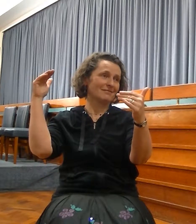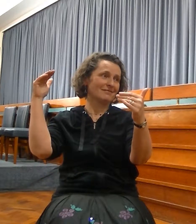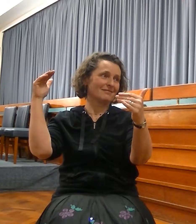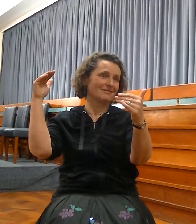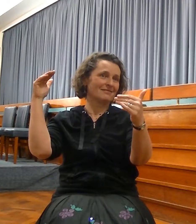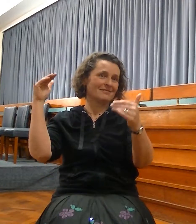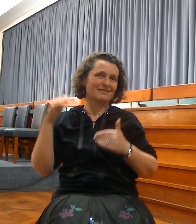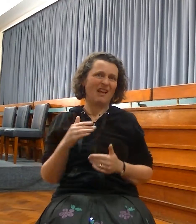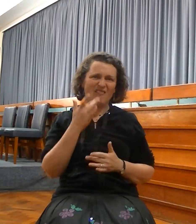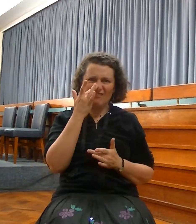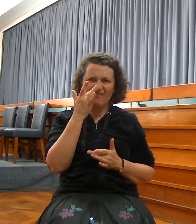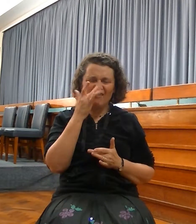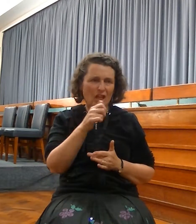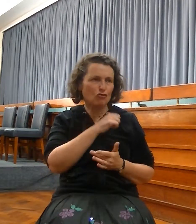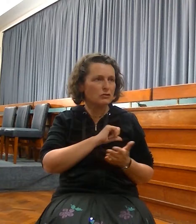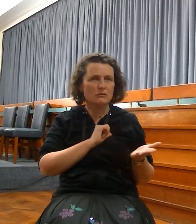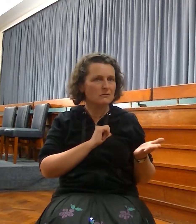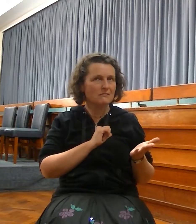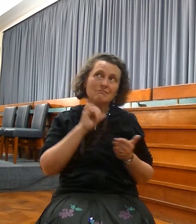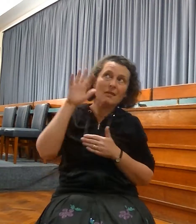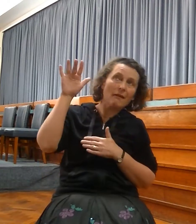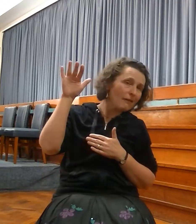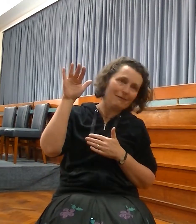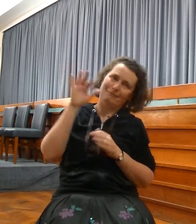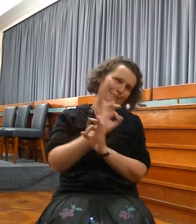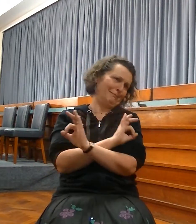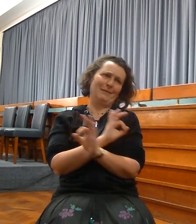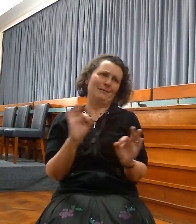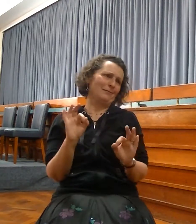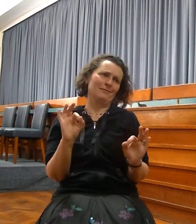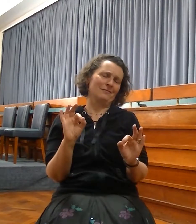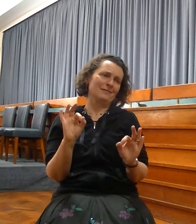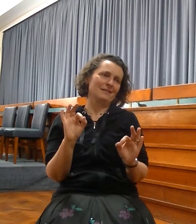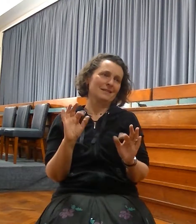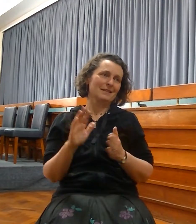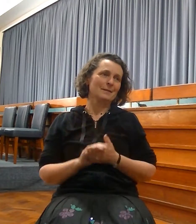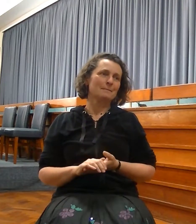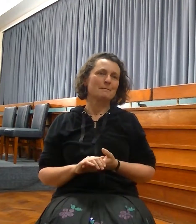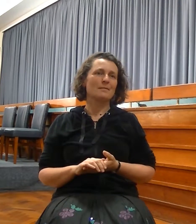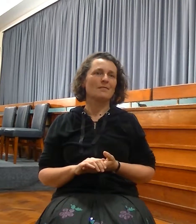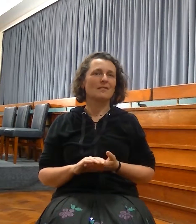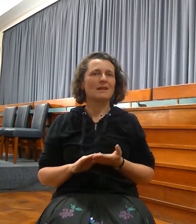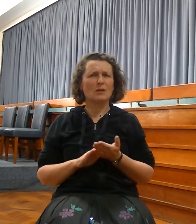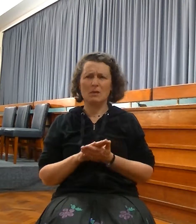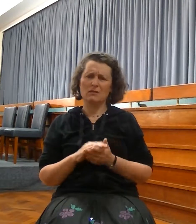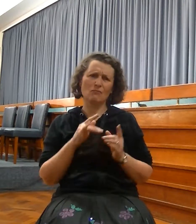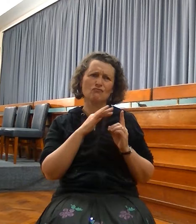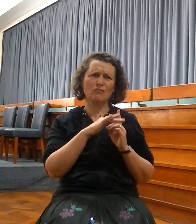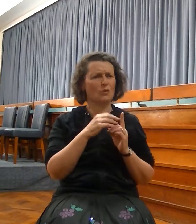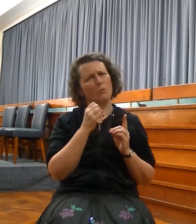converts let into heaven. Only the saved. So, these are wonderful prophecies. And they tell